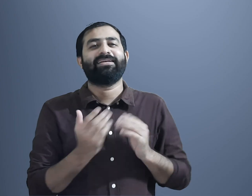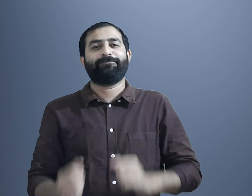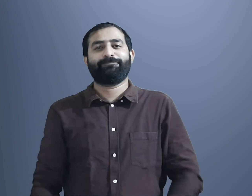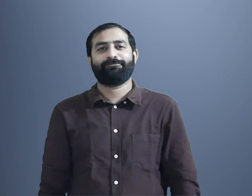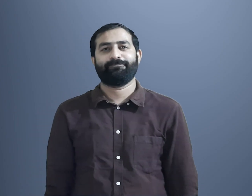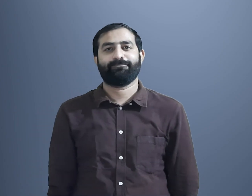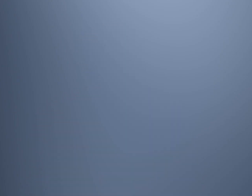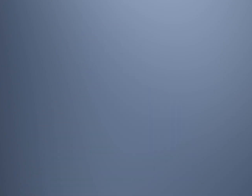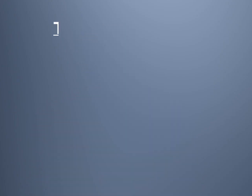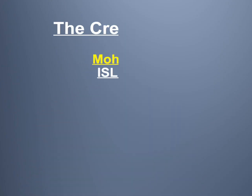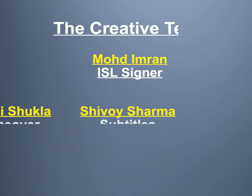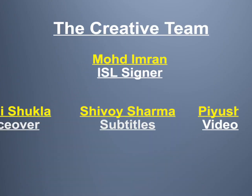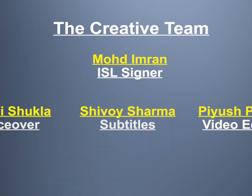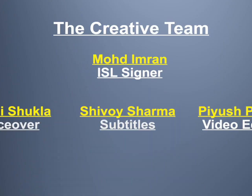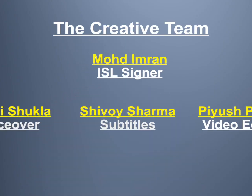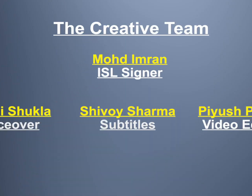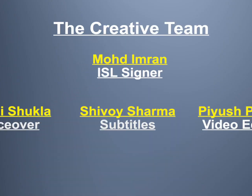complex. And when Lets Thank